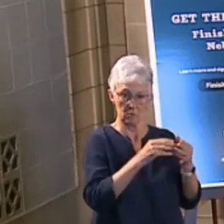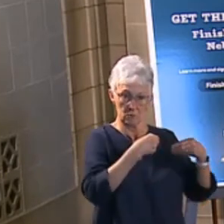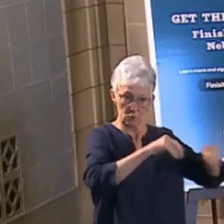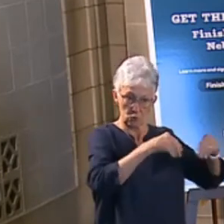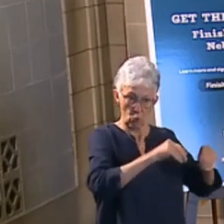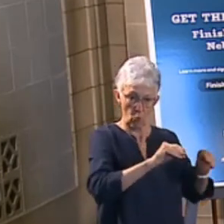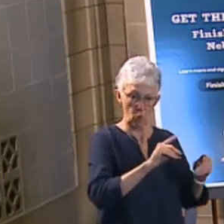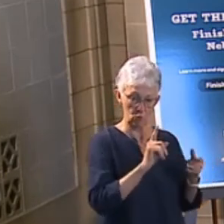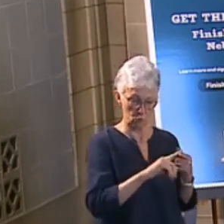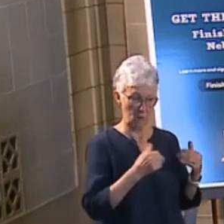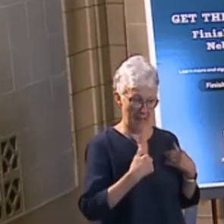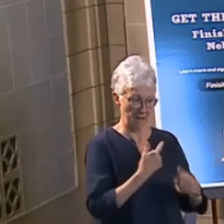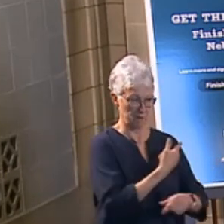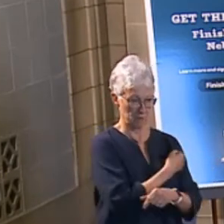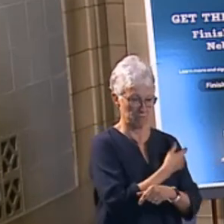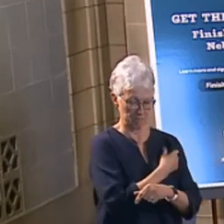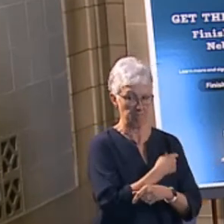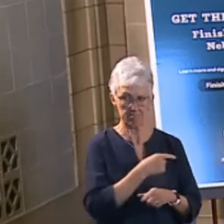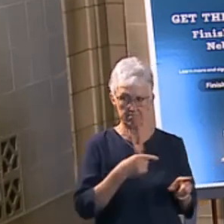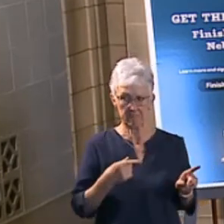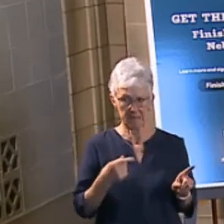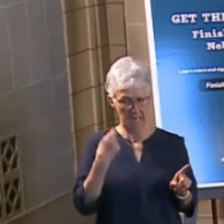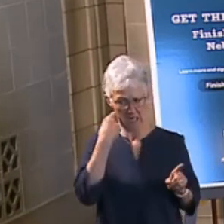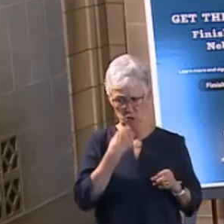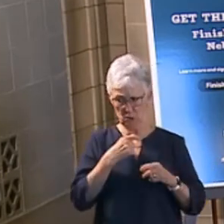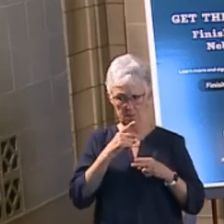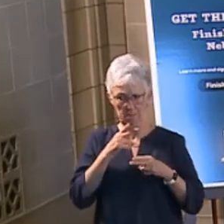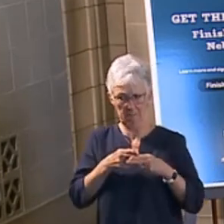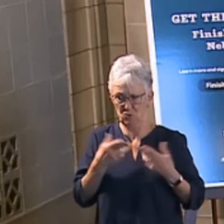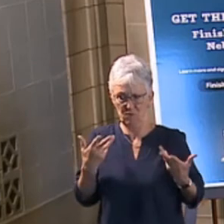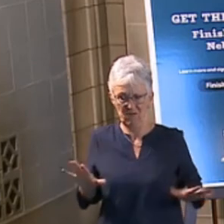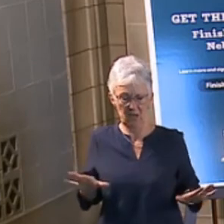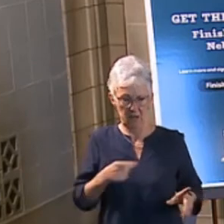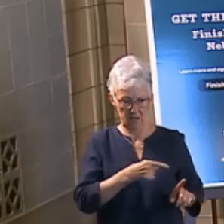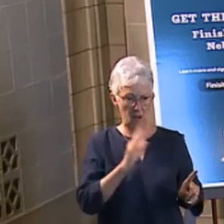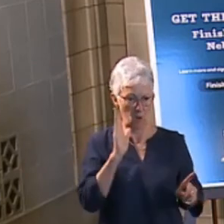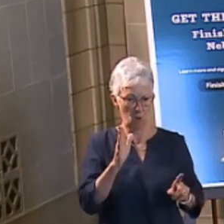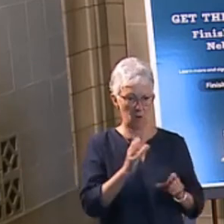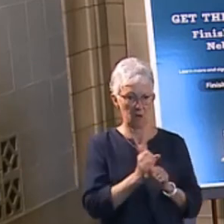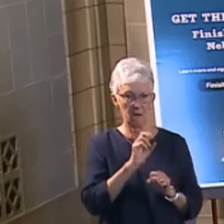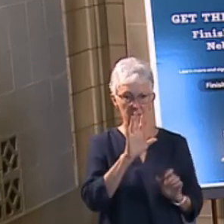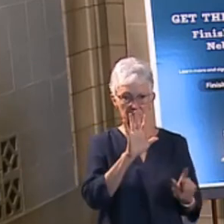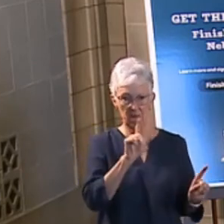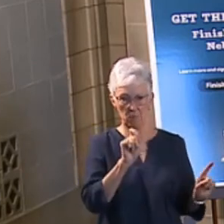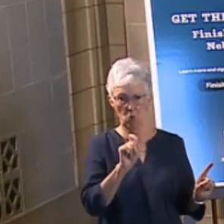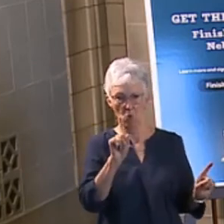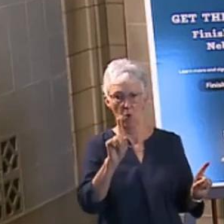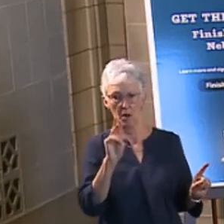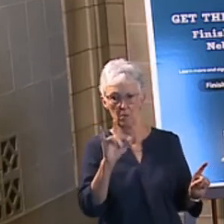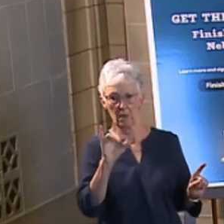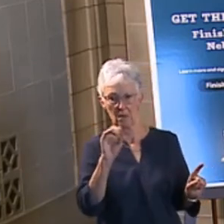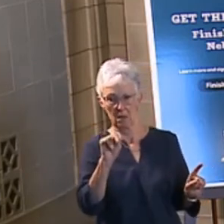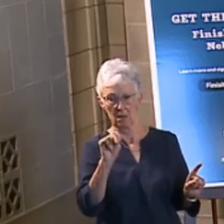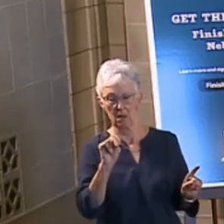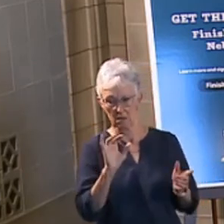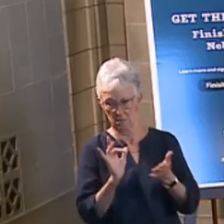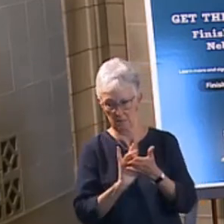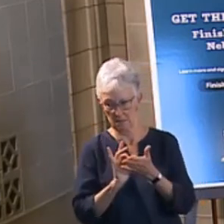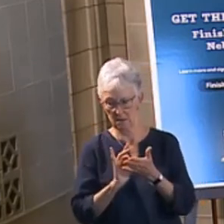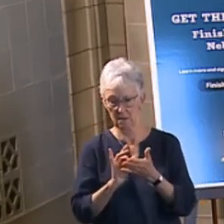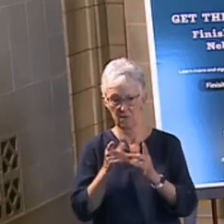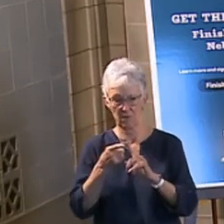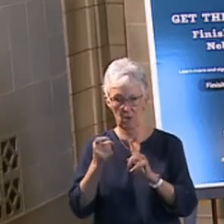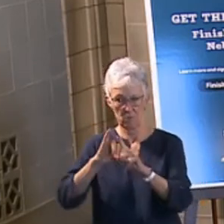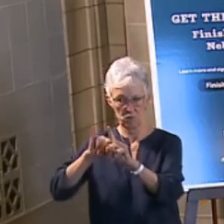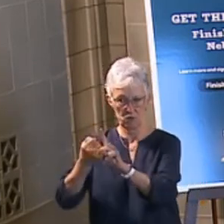Pharmacy Program will get 5.1 million doses of J&J nationally, which means we would expect to get our proportionate share of that here in Nebraska,